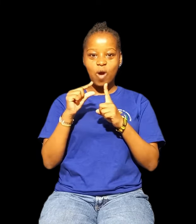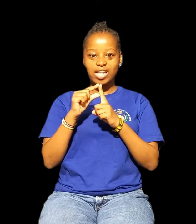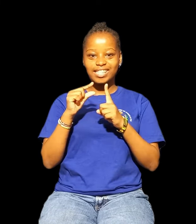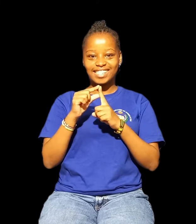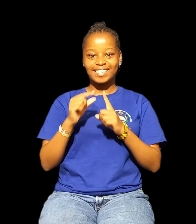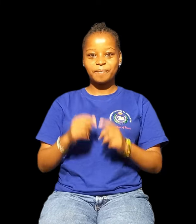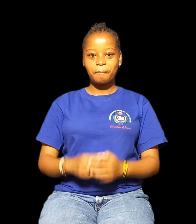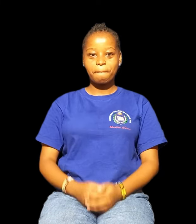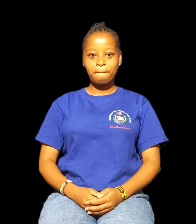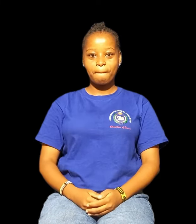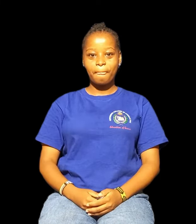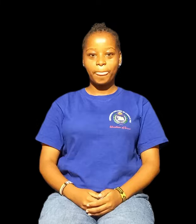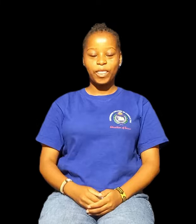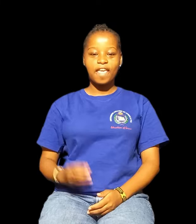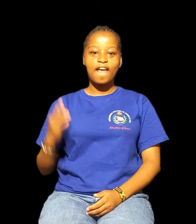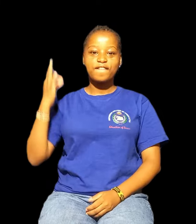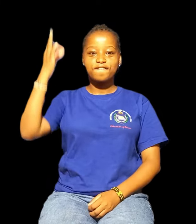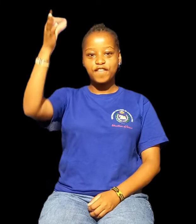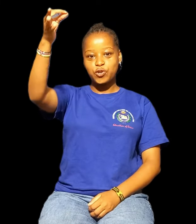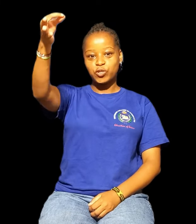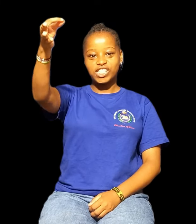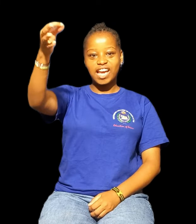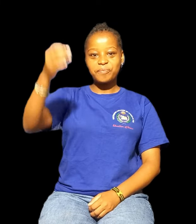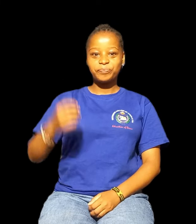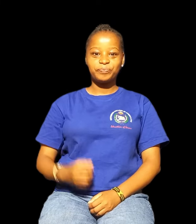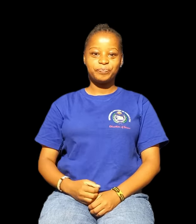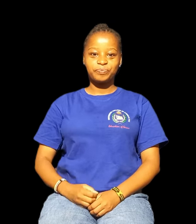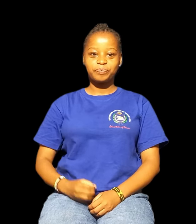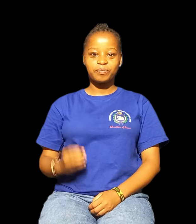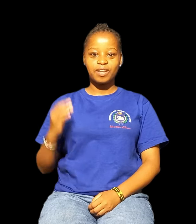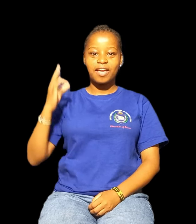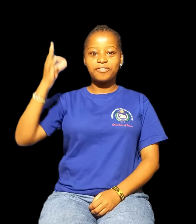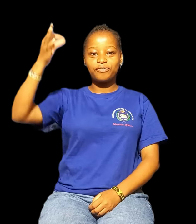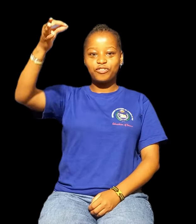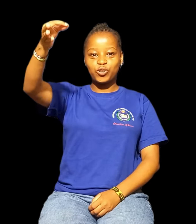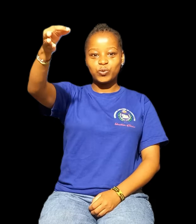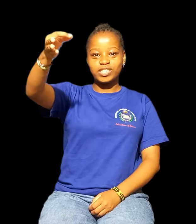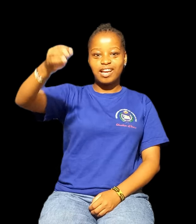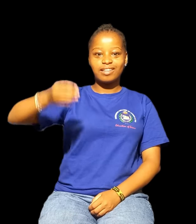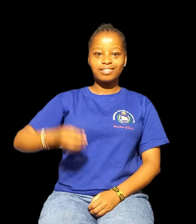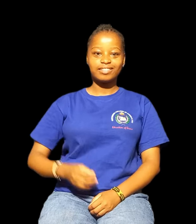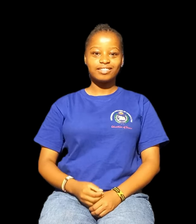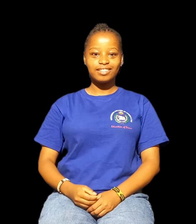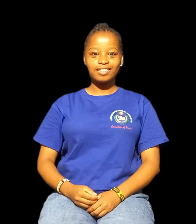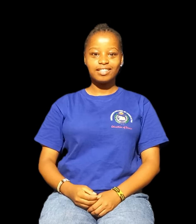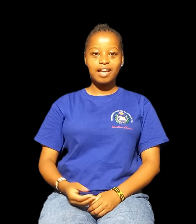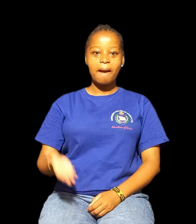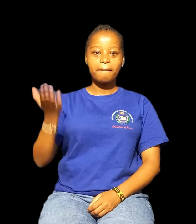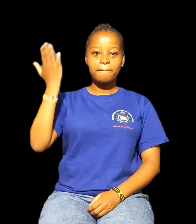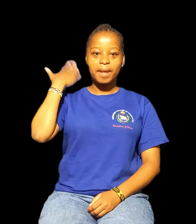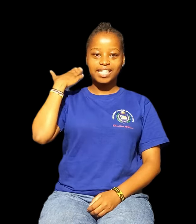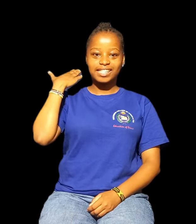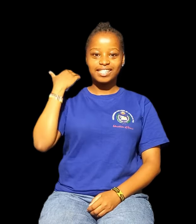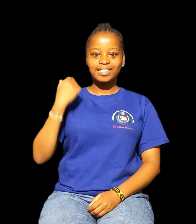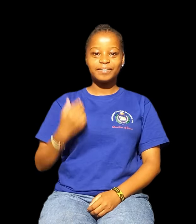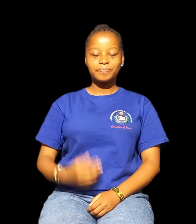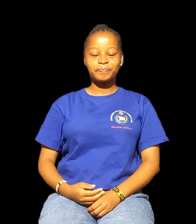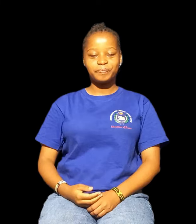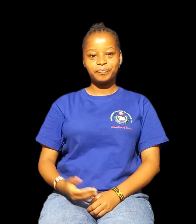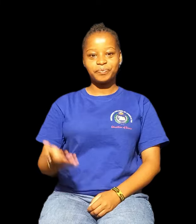Future Future Past Past Past